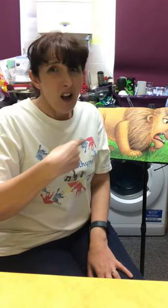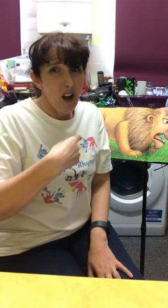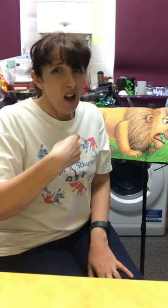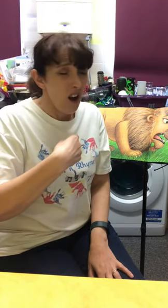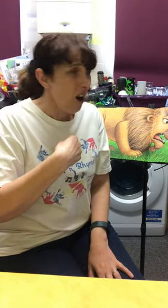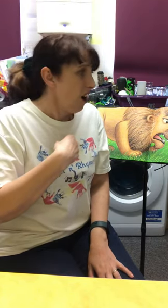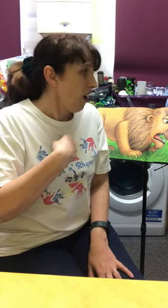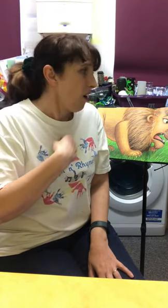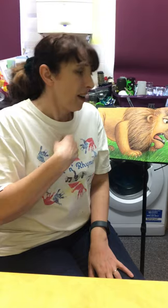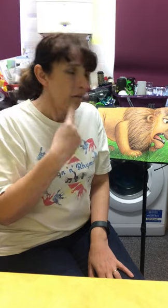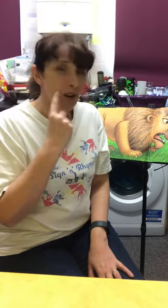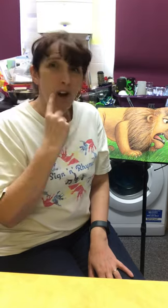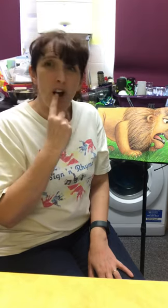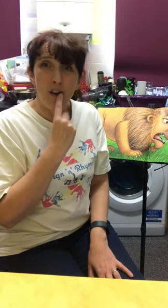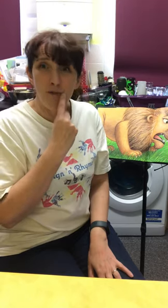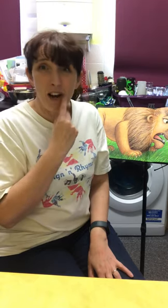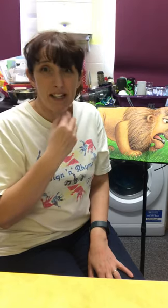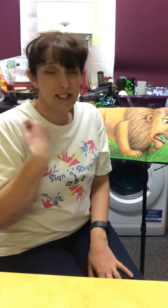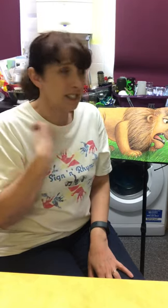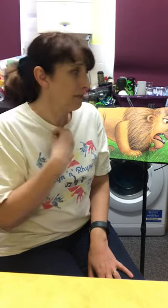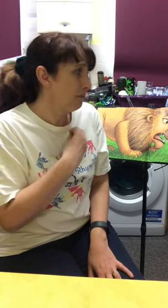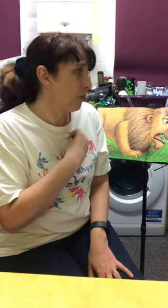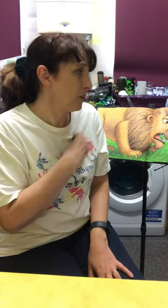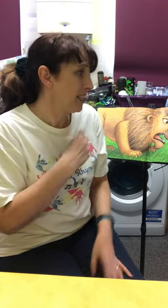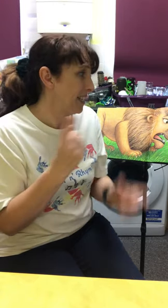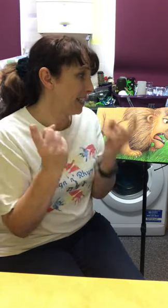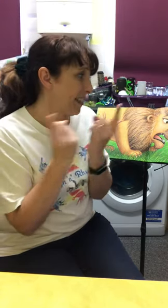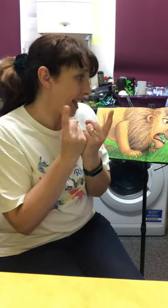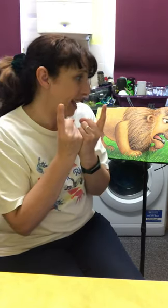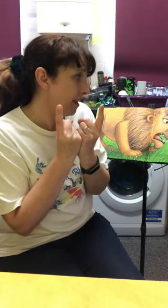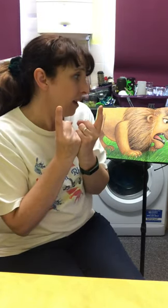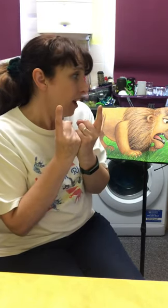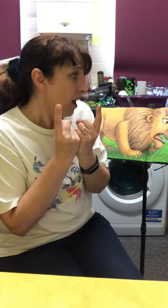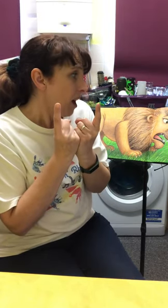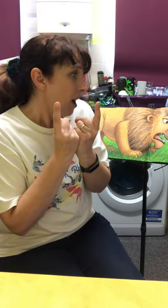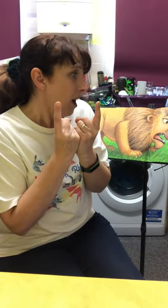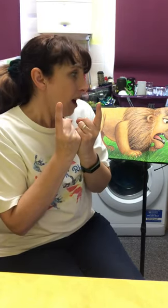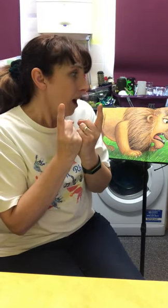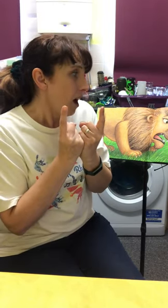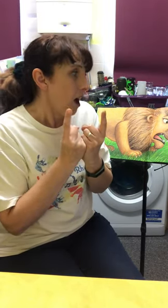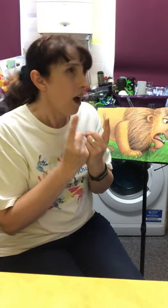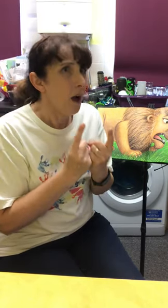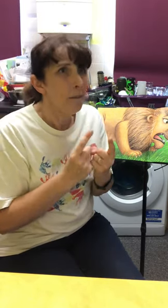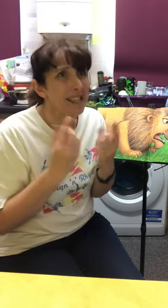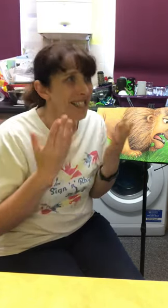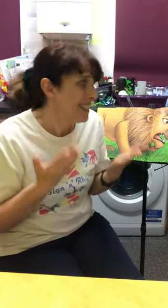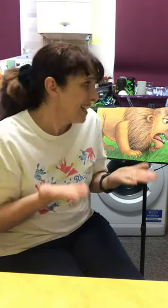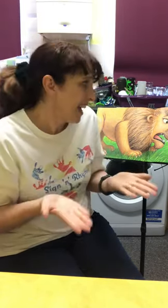I'm a red spotted thing. Now